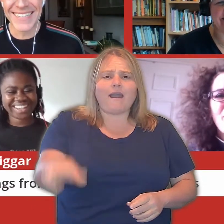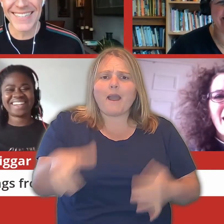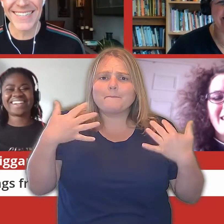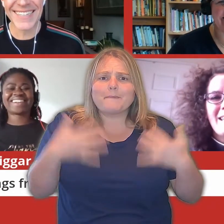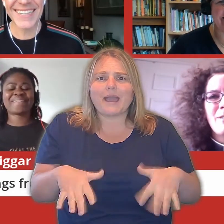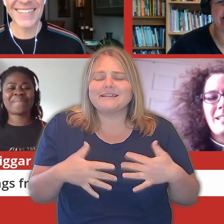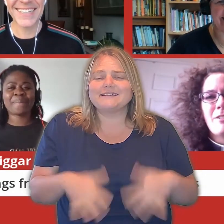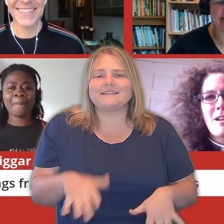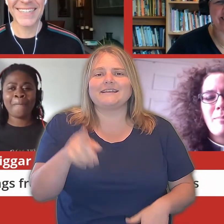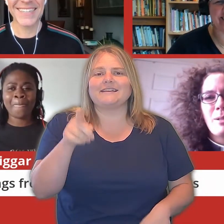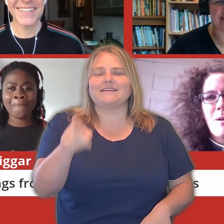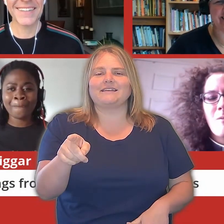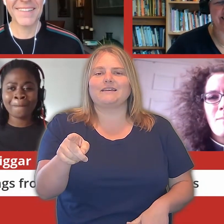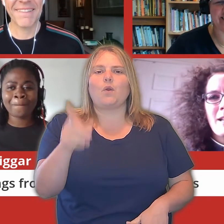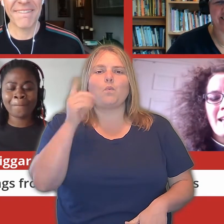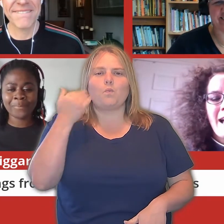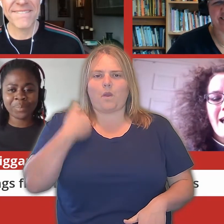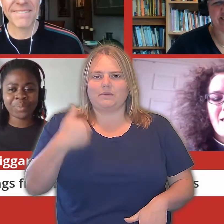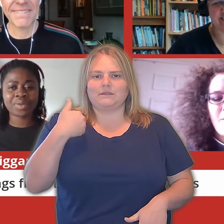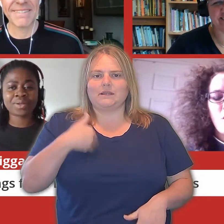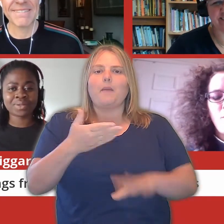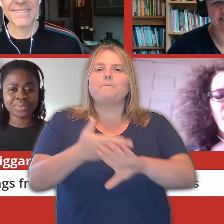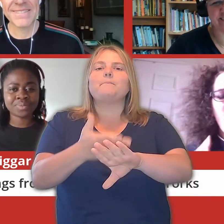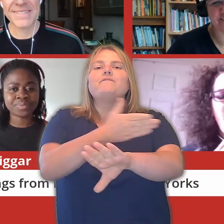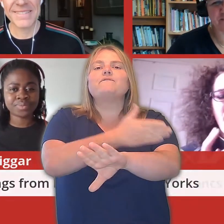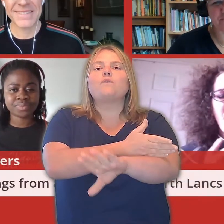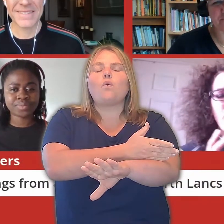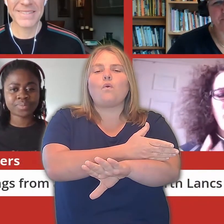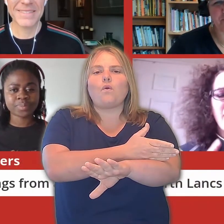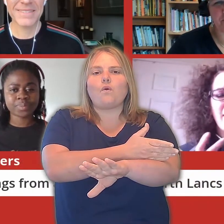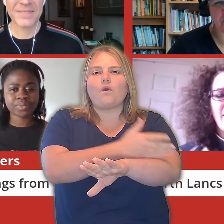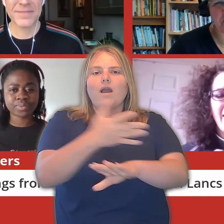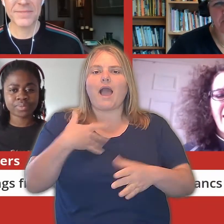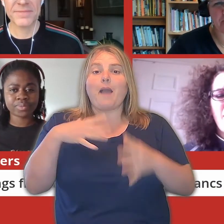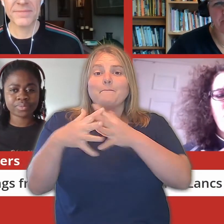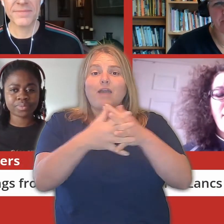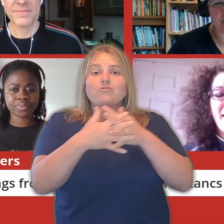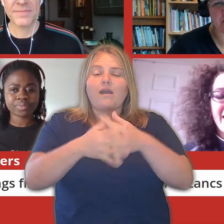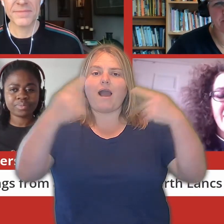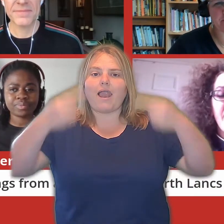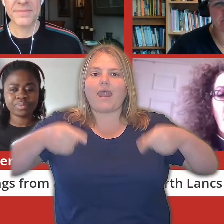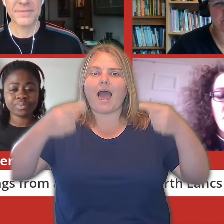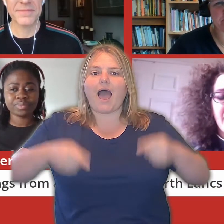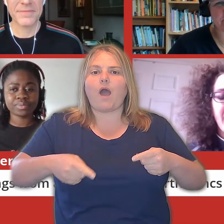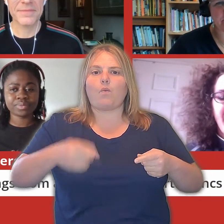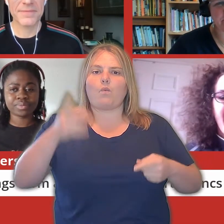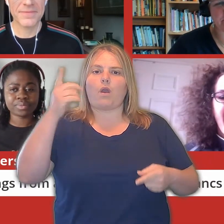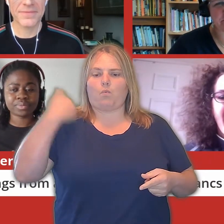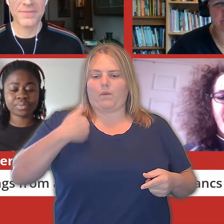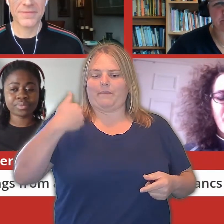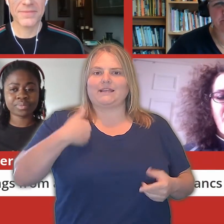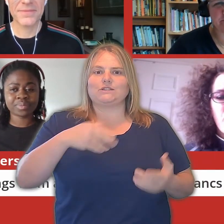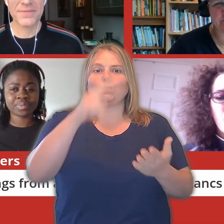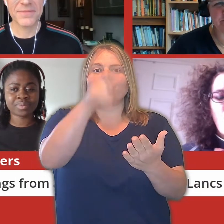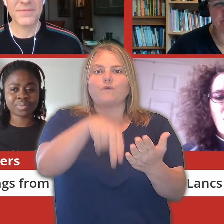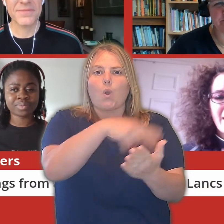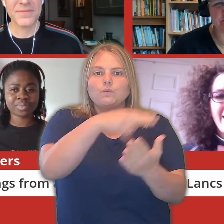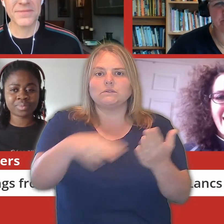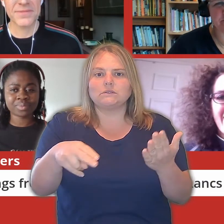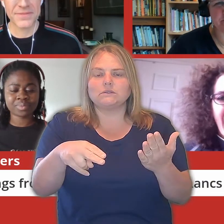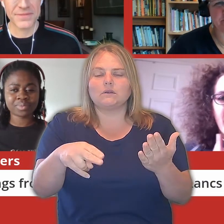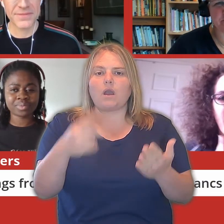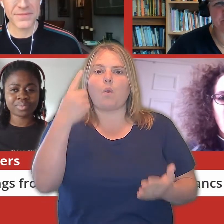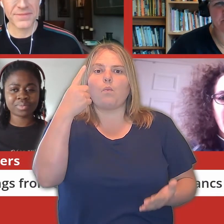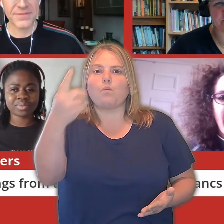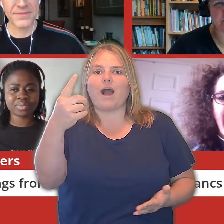Susan B. Anthony was an incredible woman. Just before America was about to allow women to vote, there was one